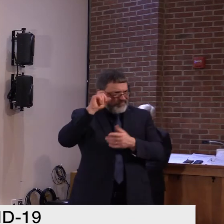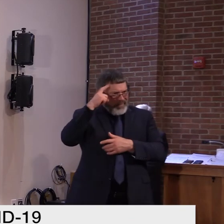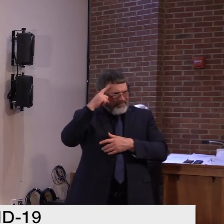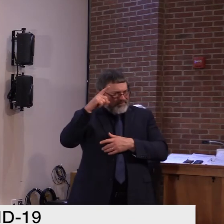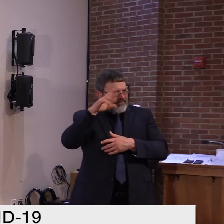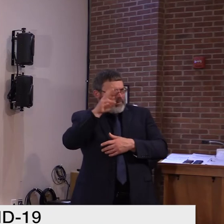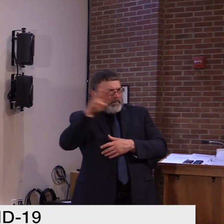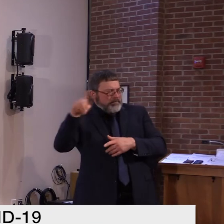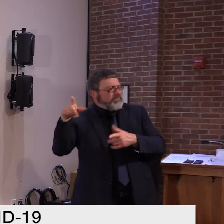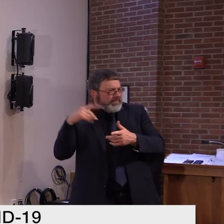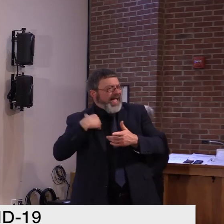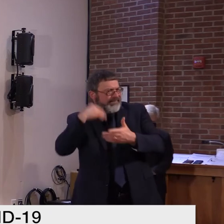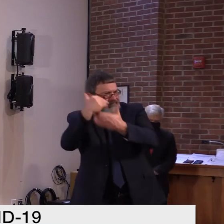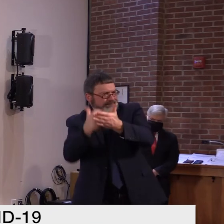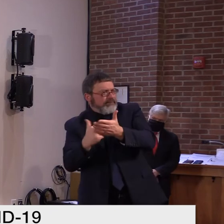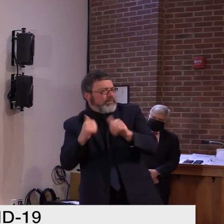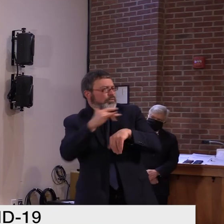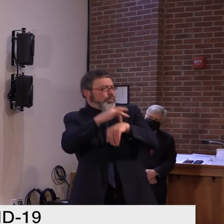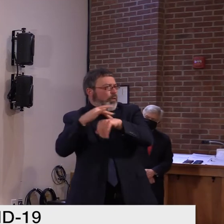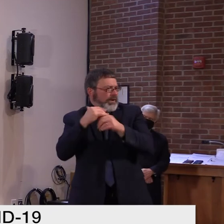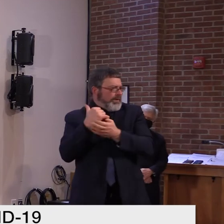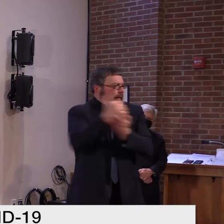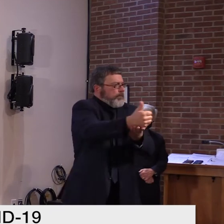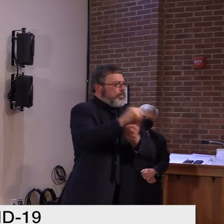-specific solution. We don't want anyone going cold.